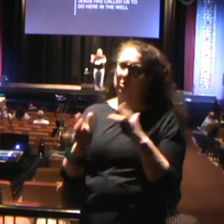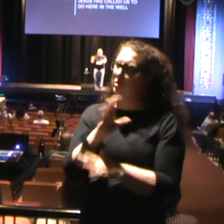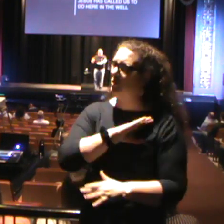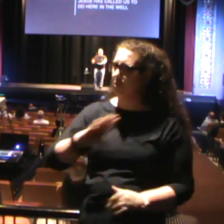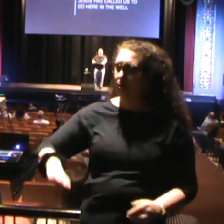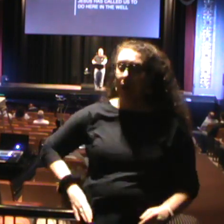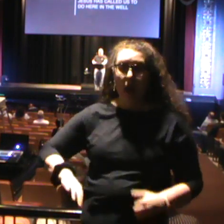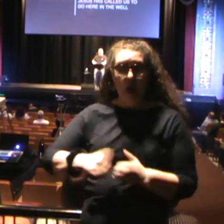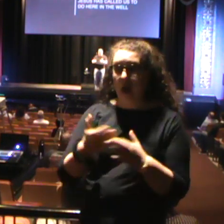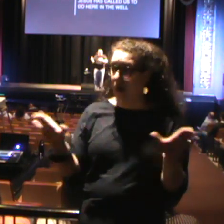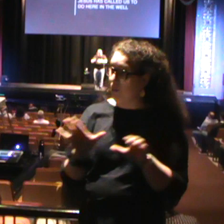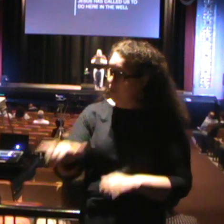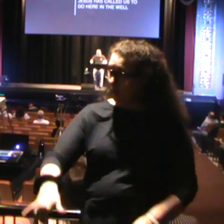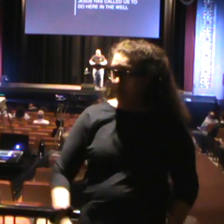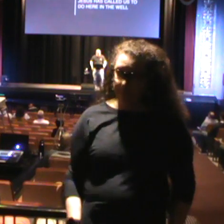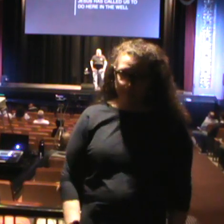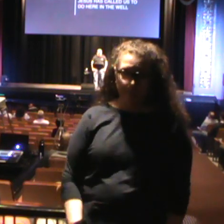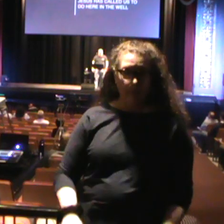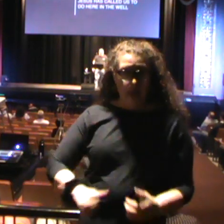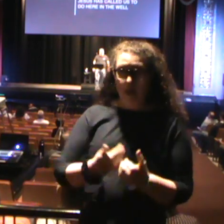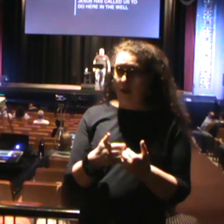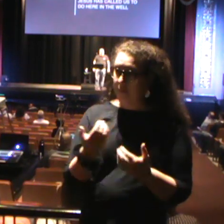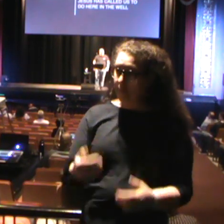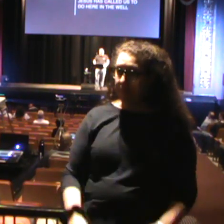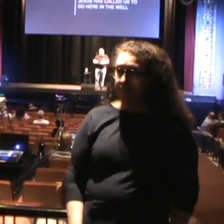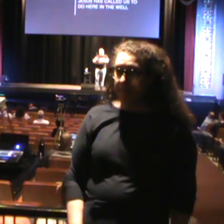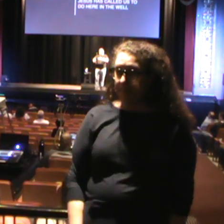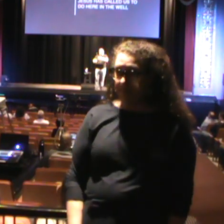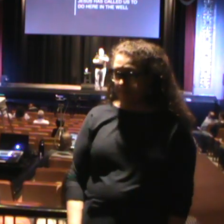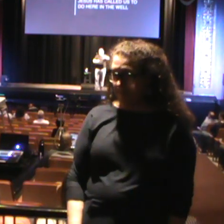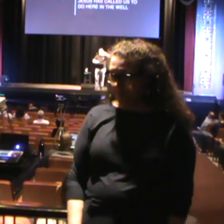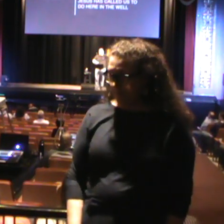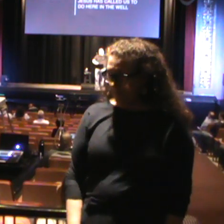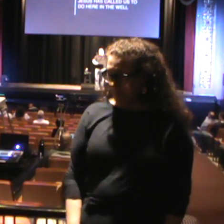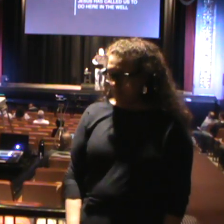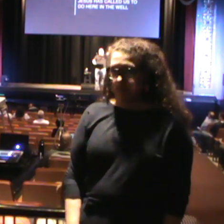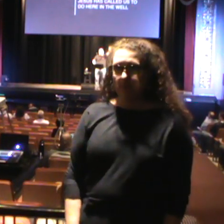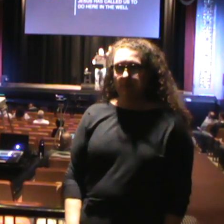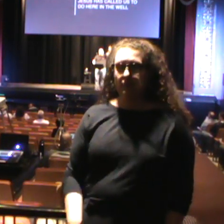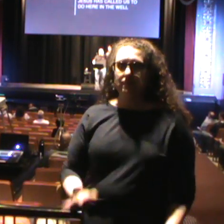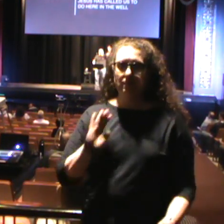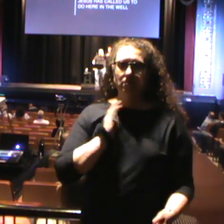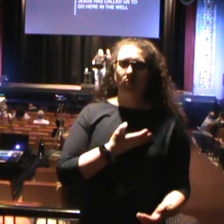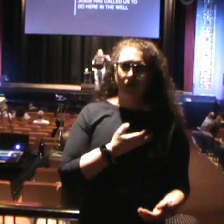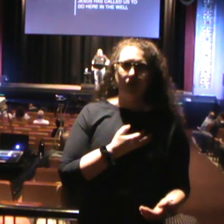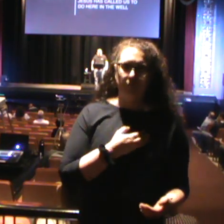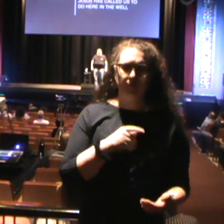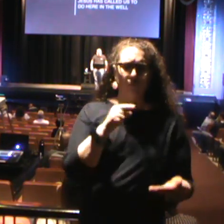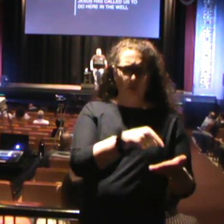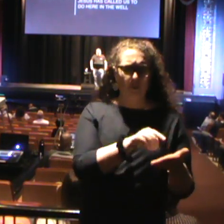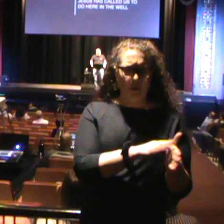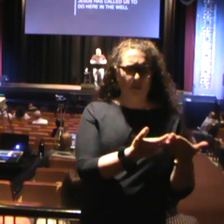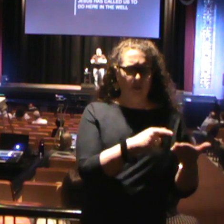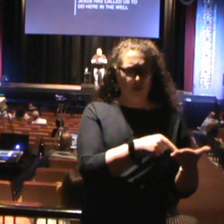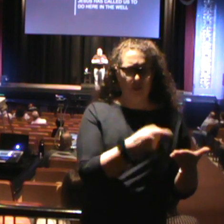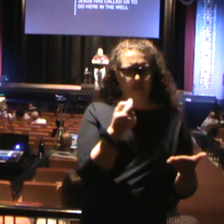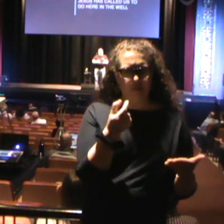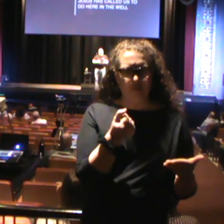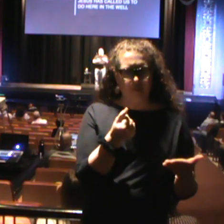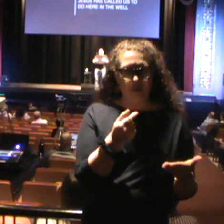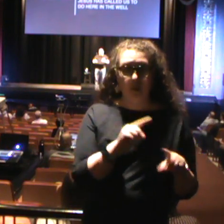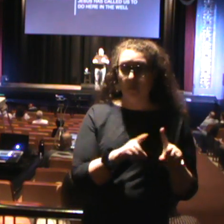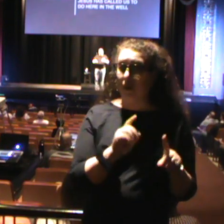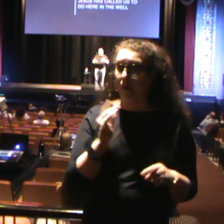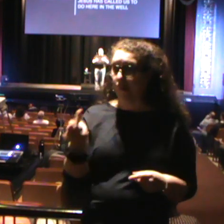So how do we do that? How are we doing that? And we'll get back to verse 17 here in a little bit. But we need